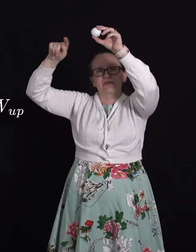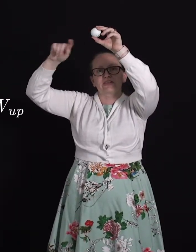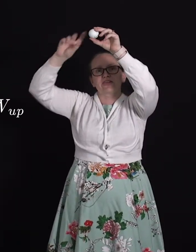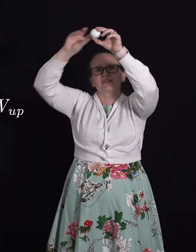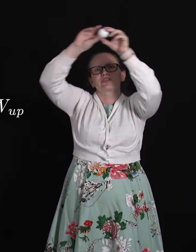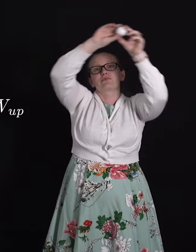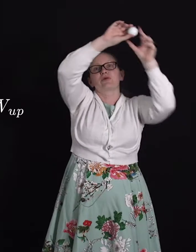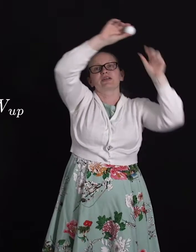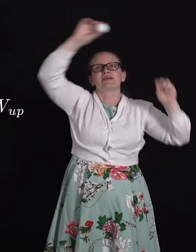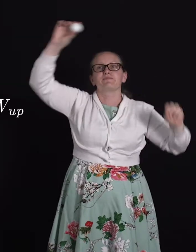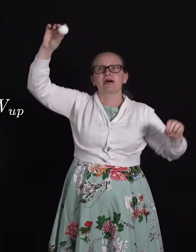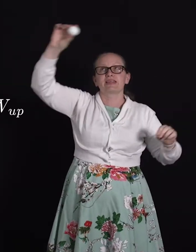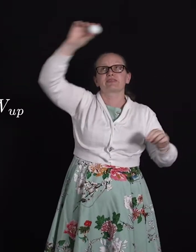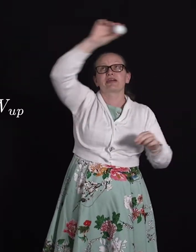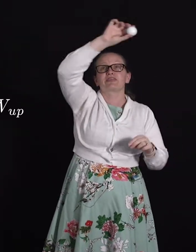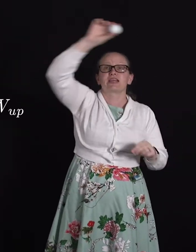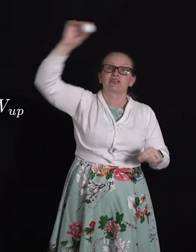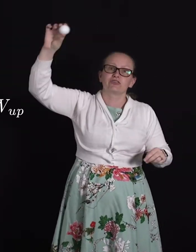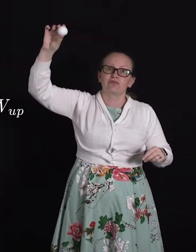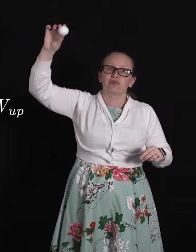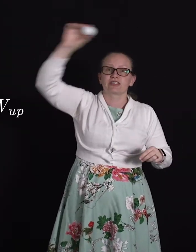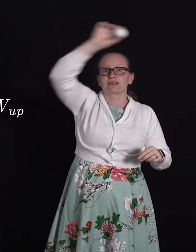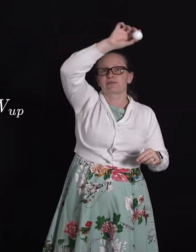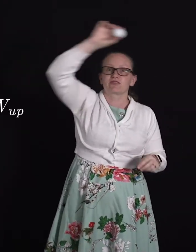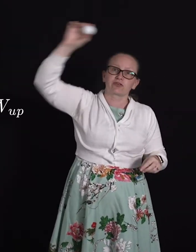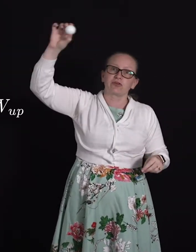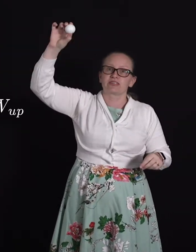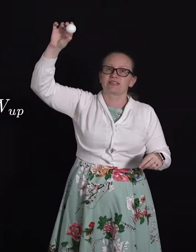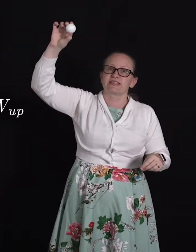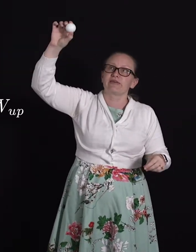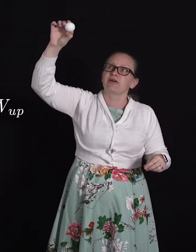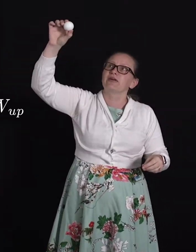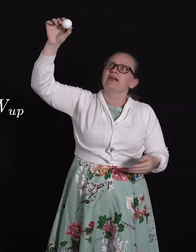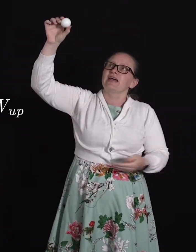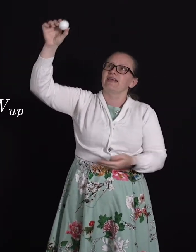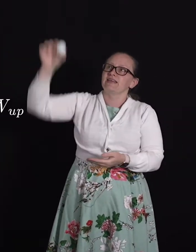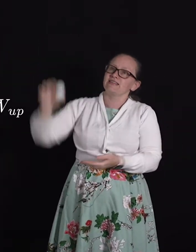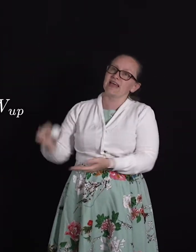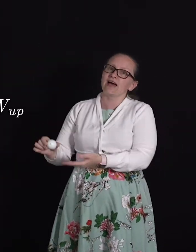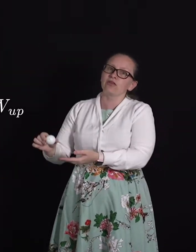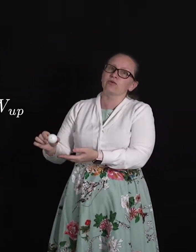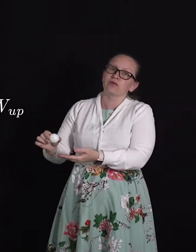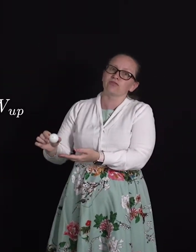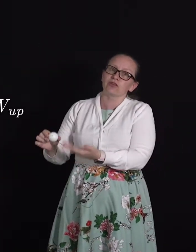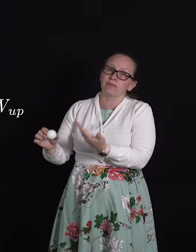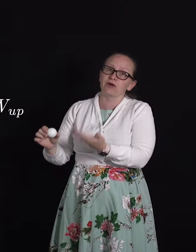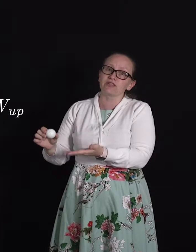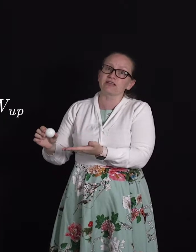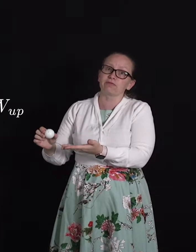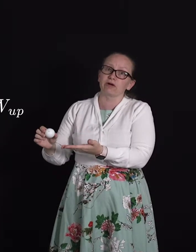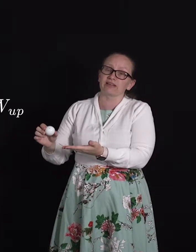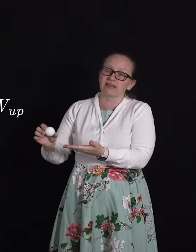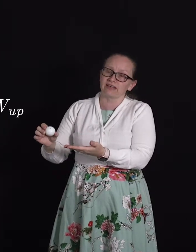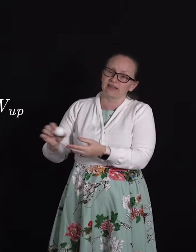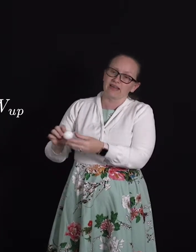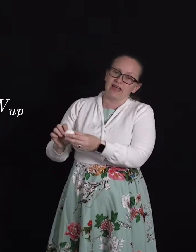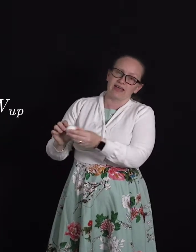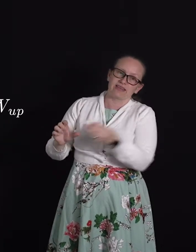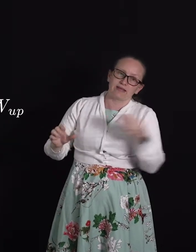each other so the work done by the gravitational force as it moves across is zero and then down we've got the positive work done and then